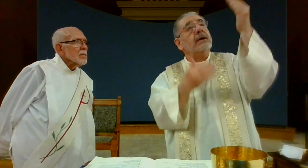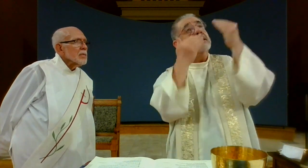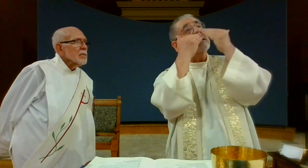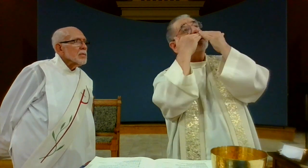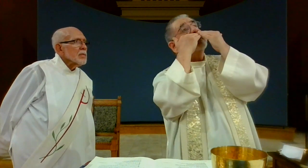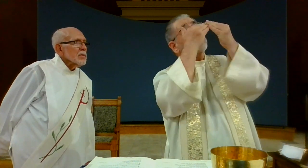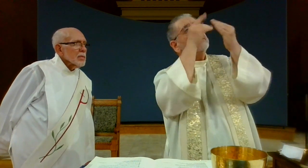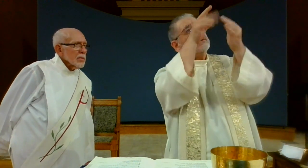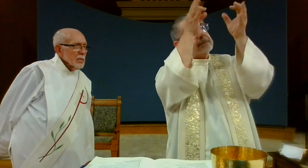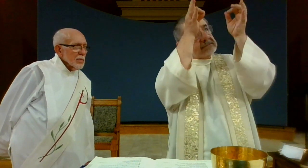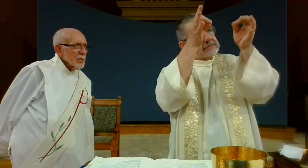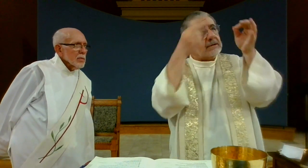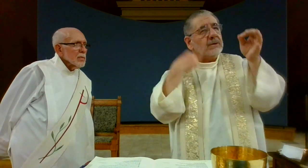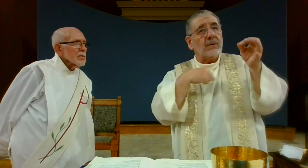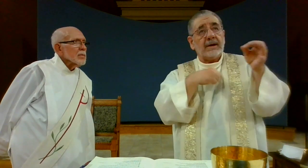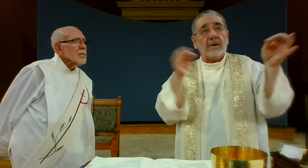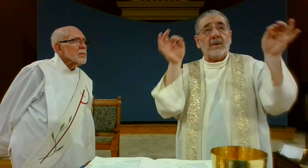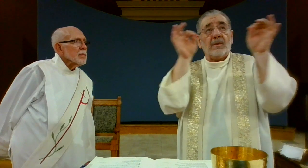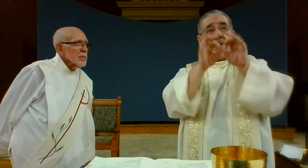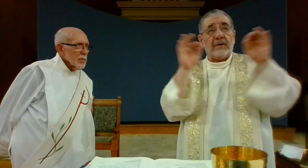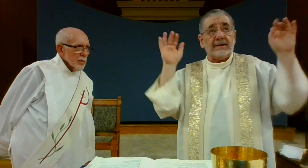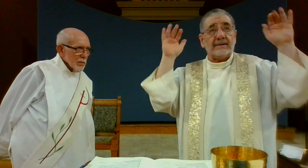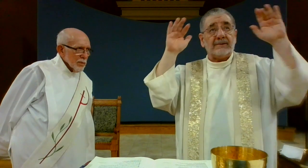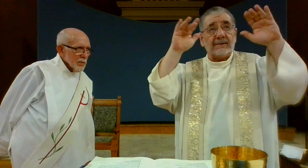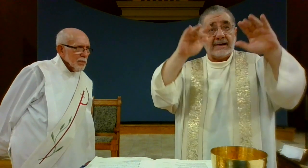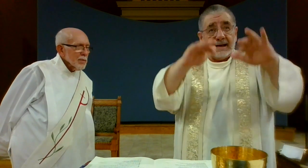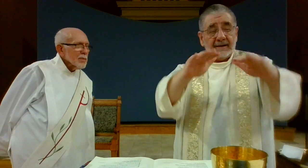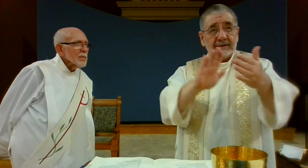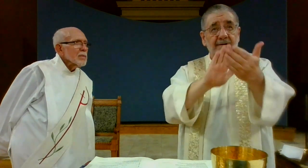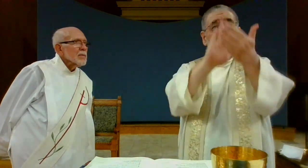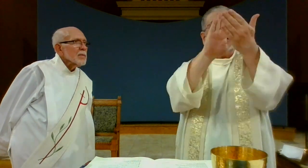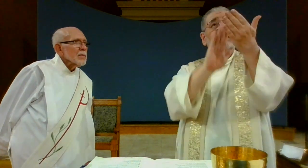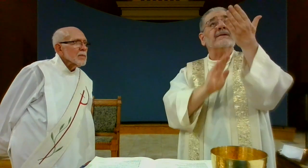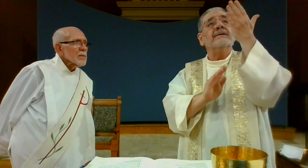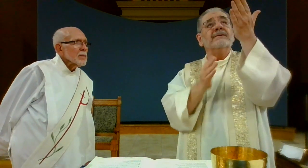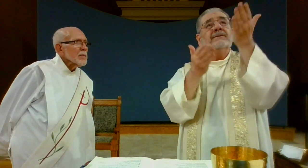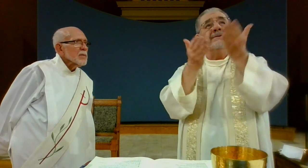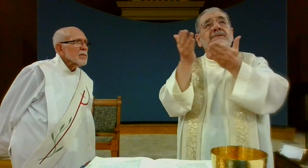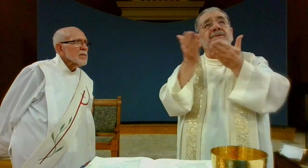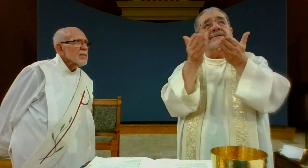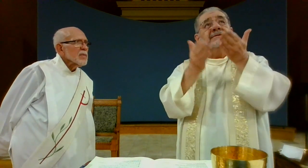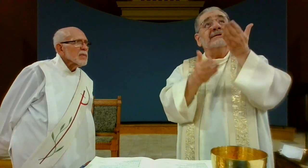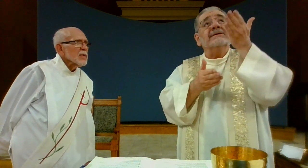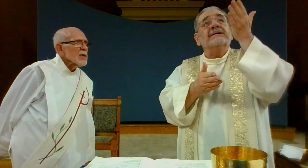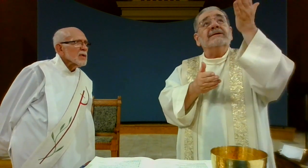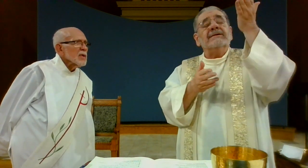Giving thanks that you have held us worthy. To be in your presence and minister to you.